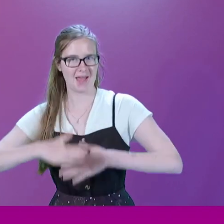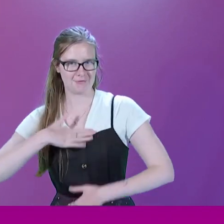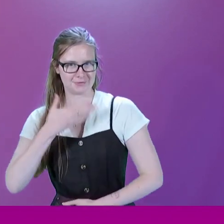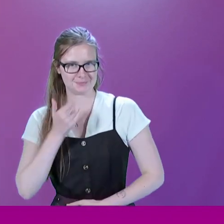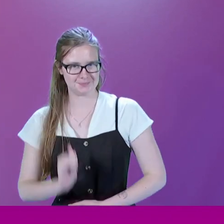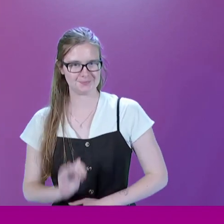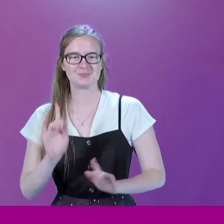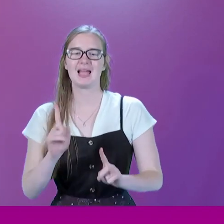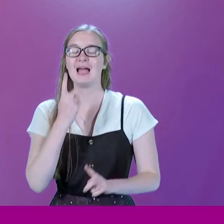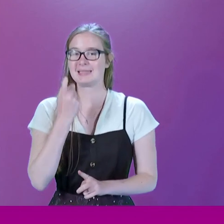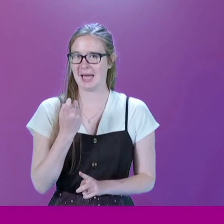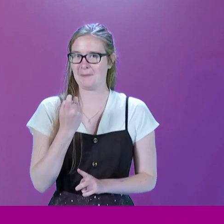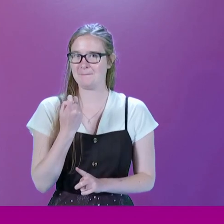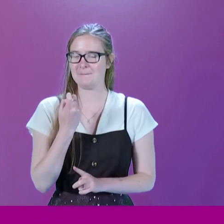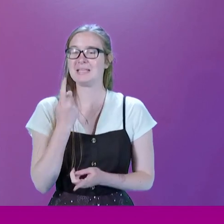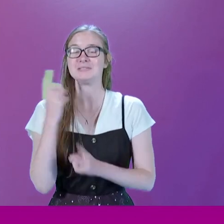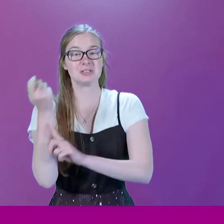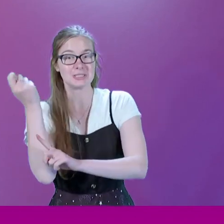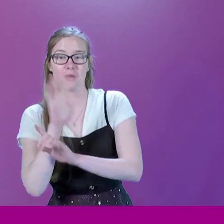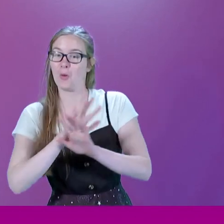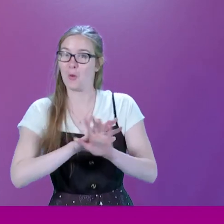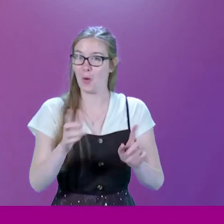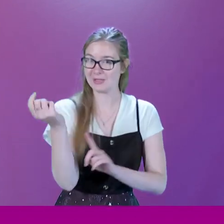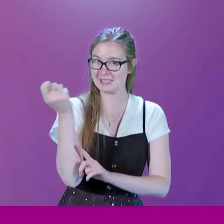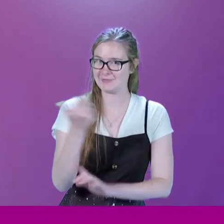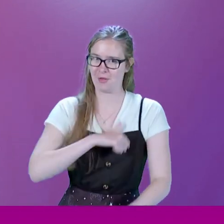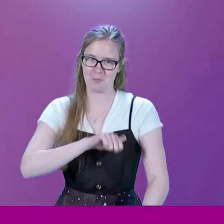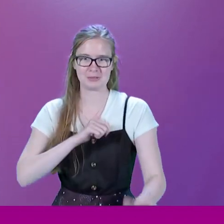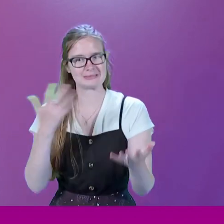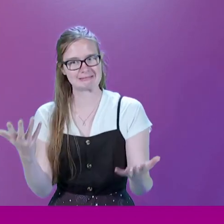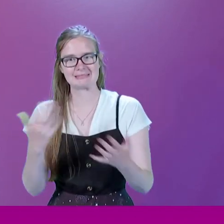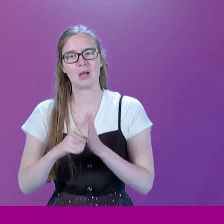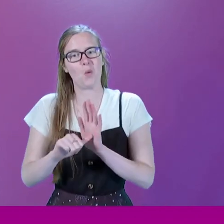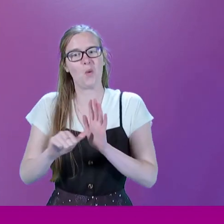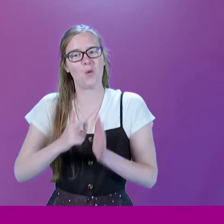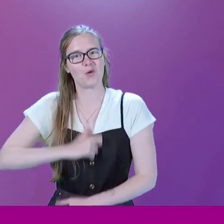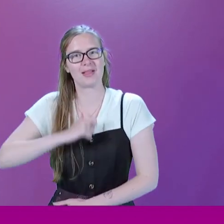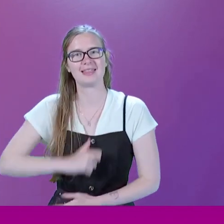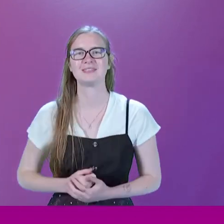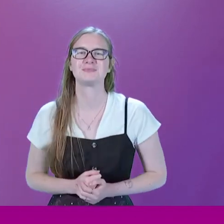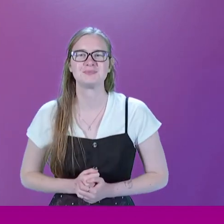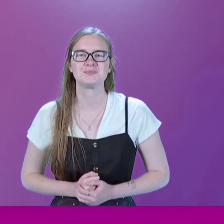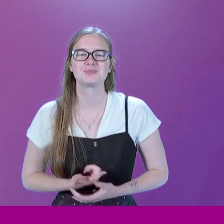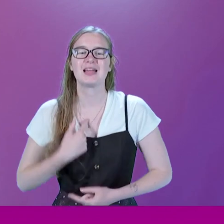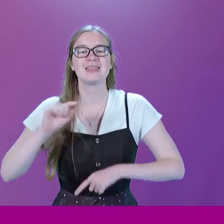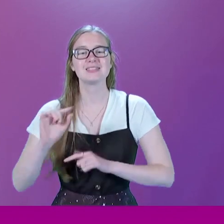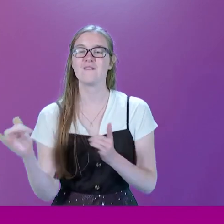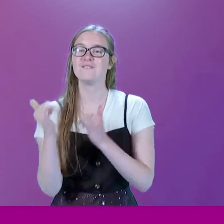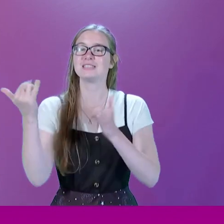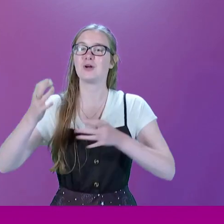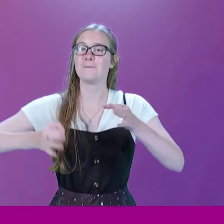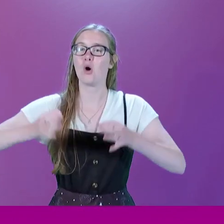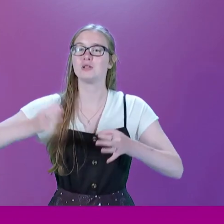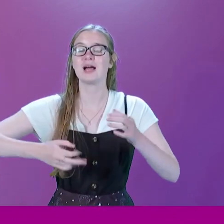is met with varying degrees of success, I have to confess. But this, of course, is our Festival of Politics.